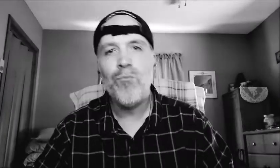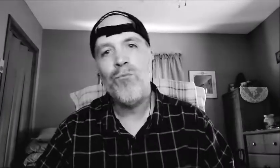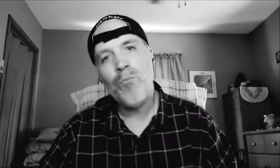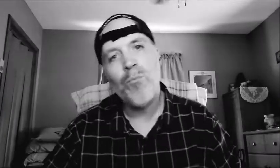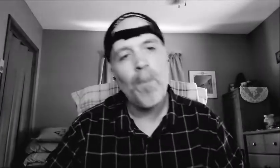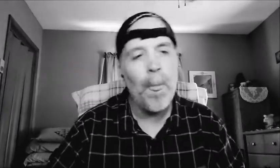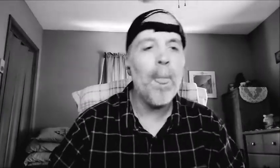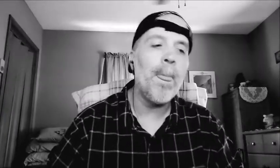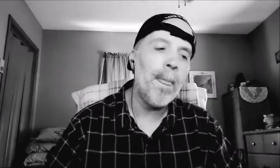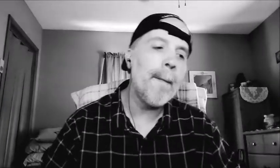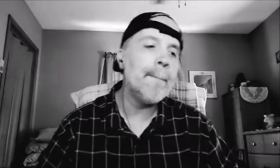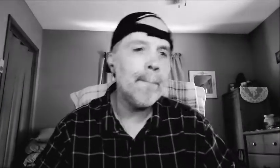guitar solo